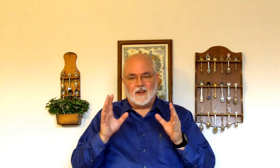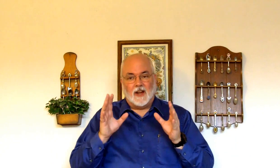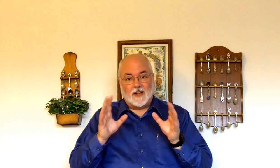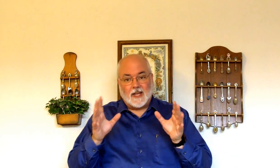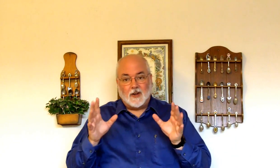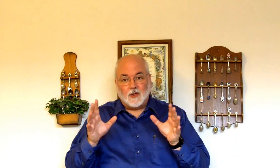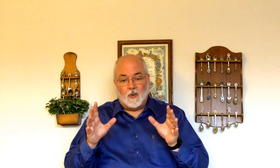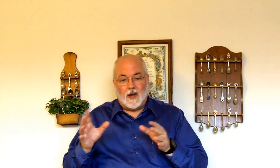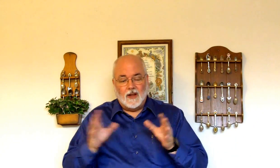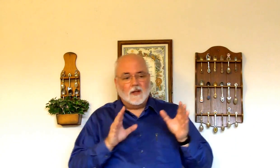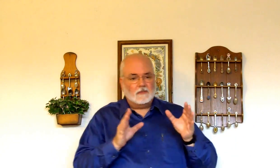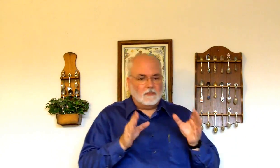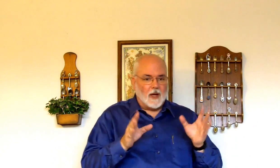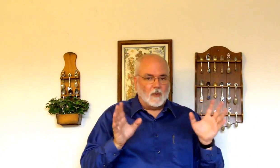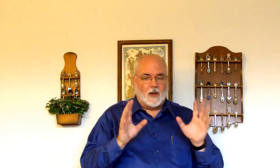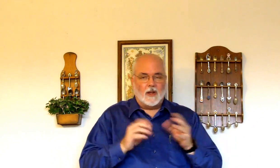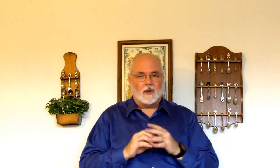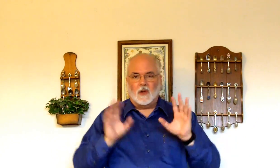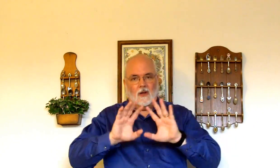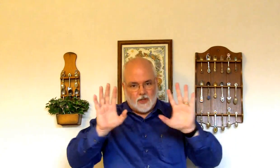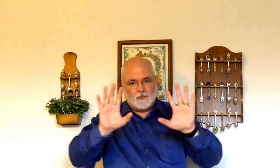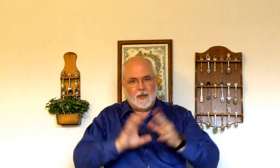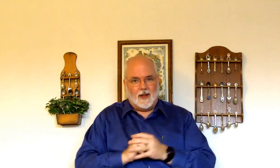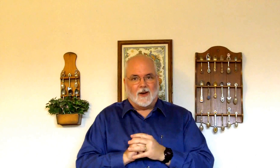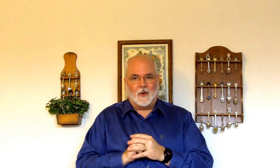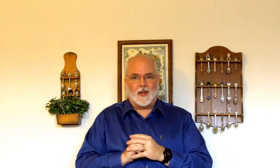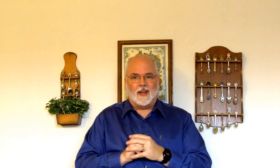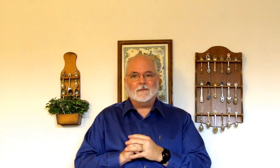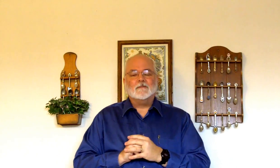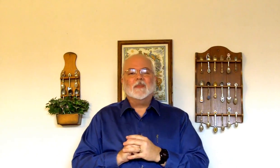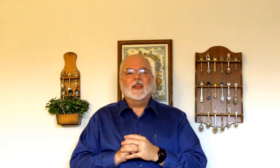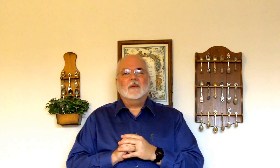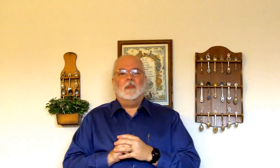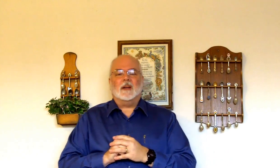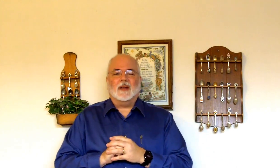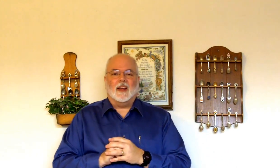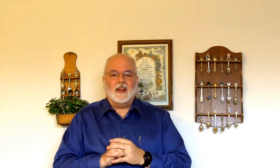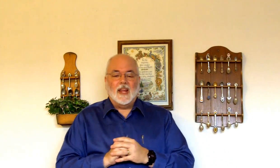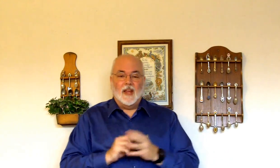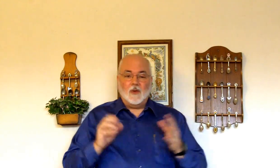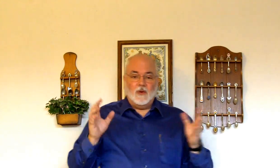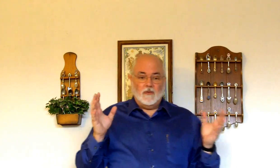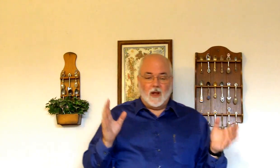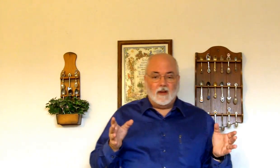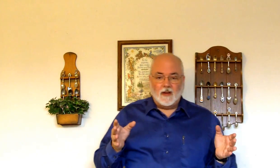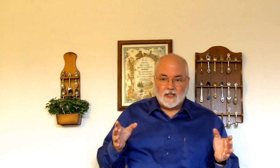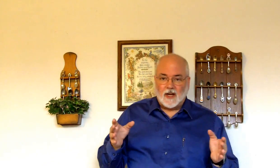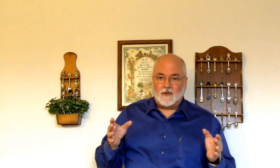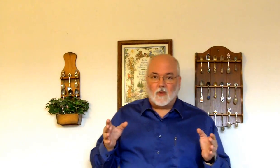it scares you away, pick one of the other songs, just be there, okay? But if you've done signing for a